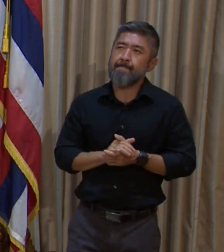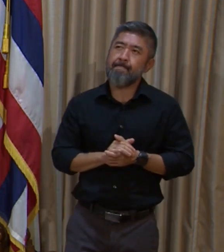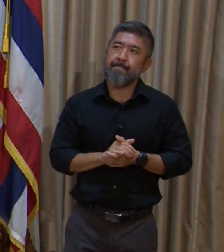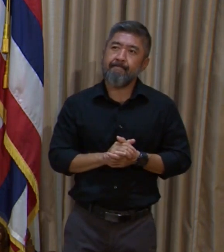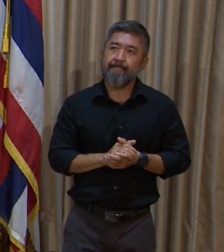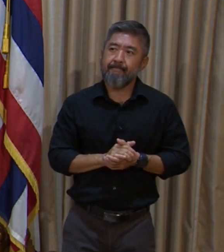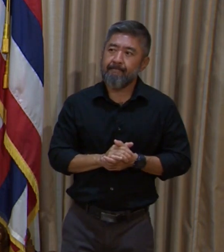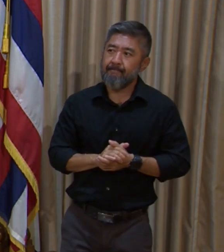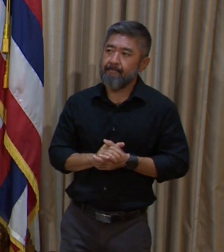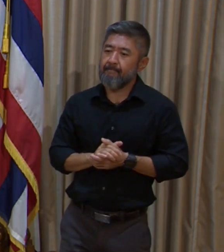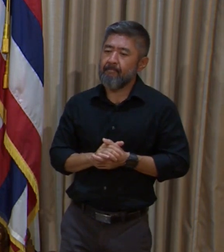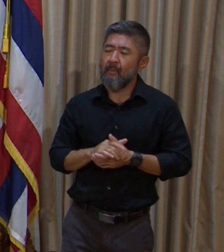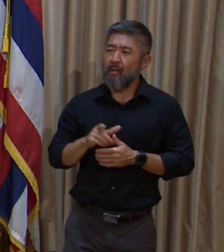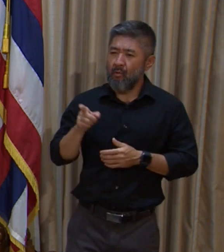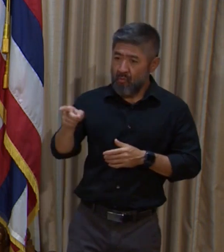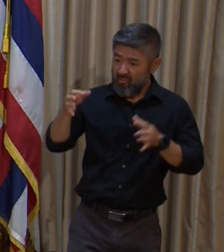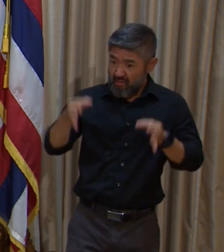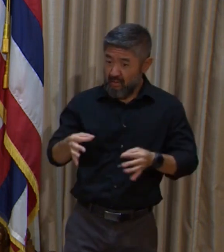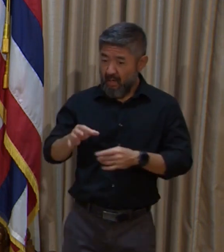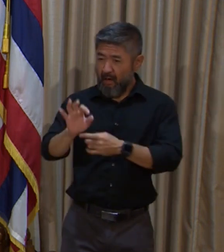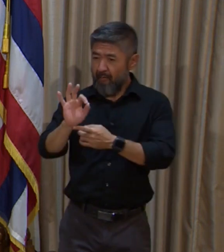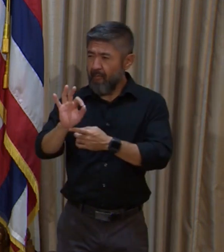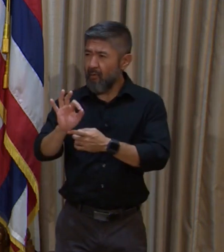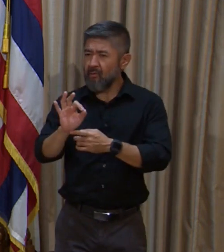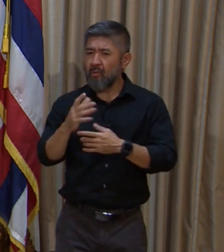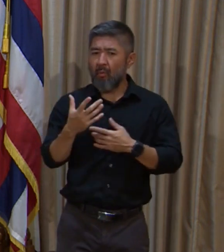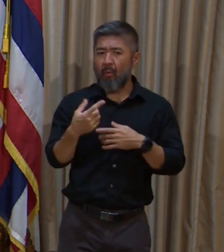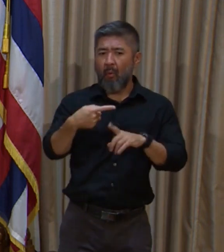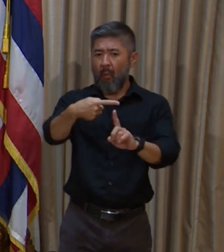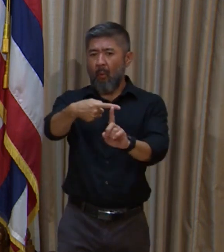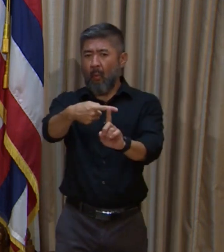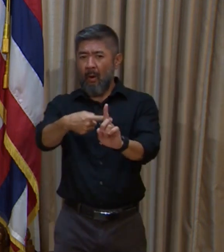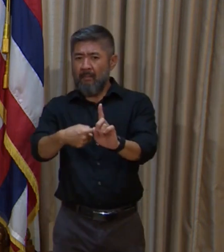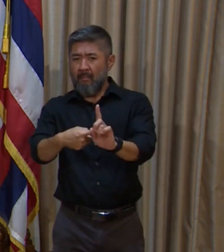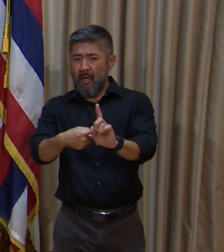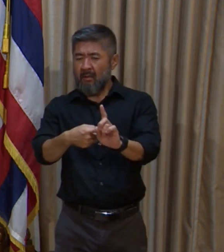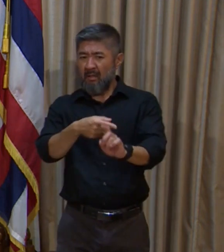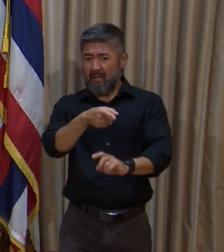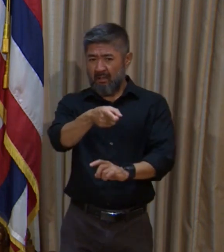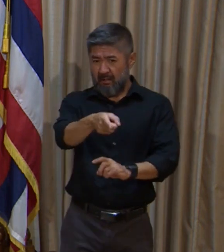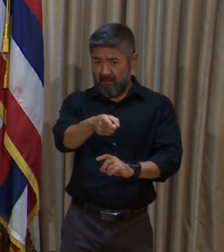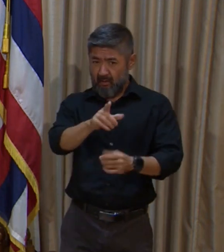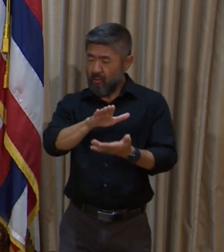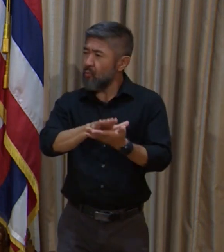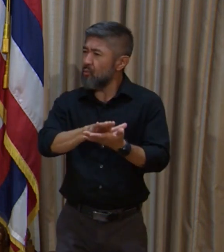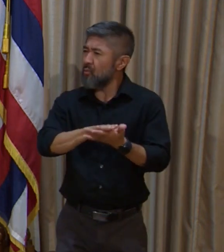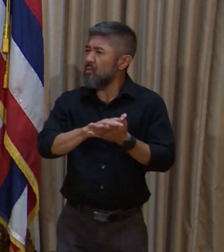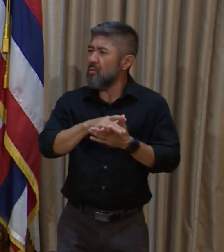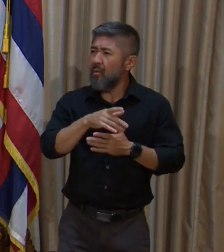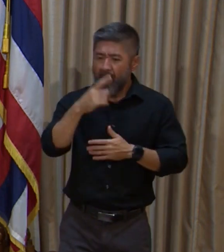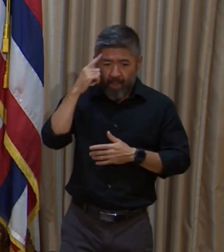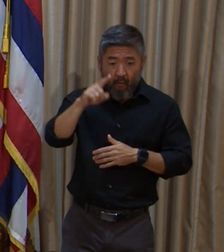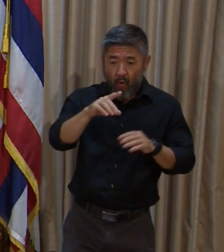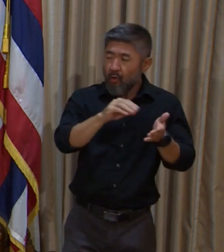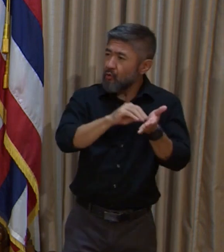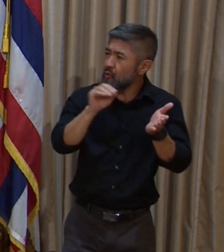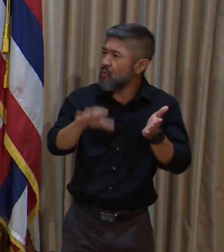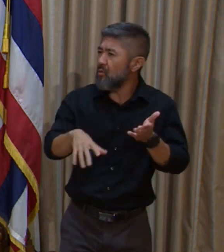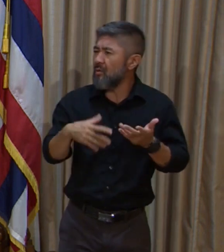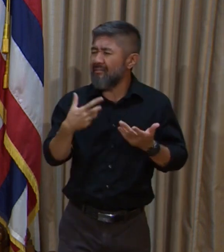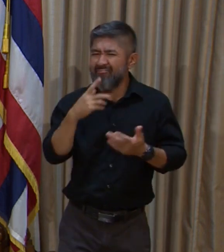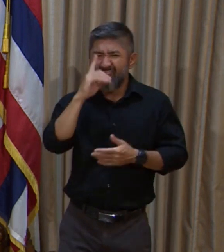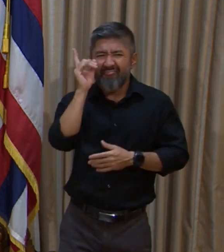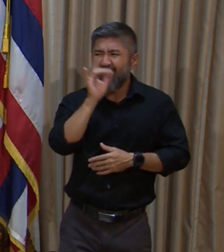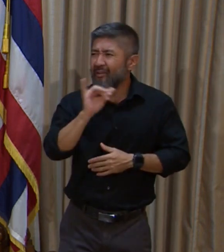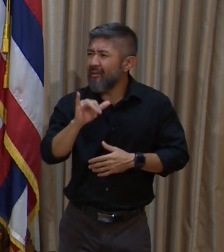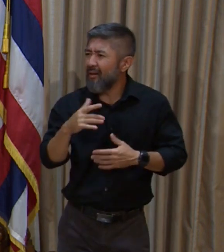Under the furlough system, what would a typical month look like for a student? Would they be missing days? I know you were concerned about that. Would